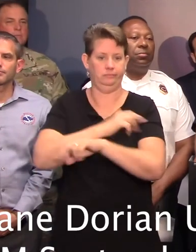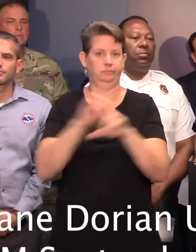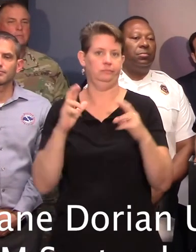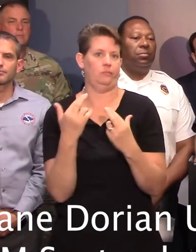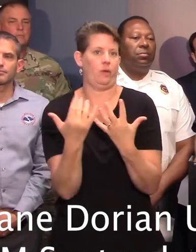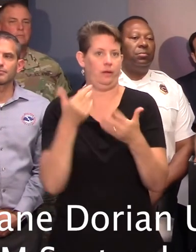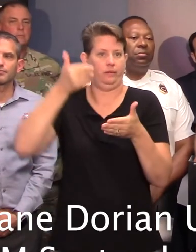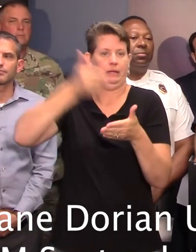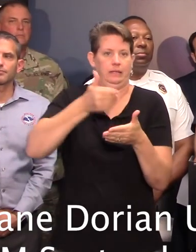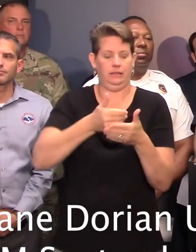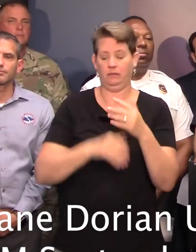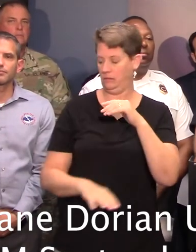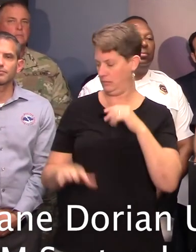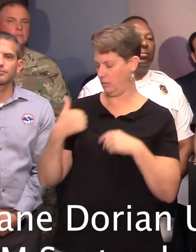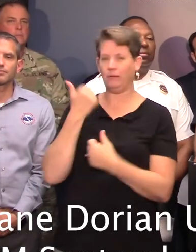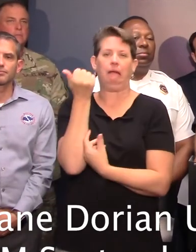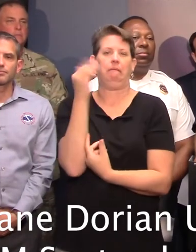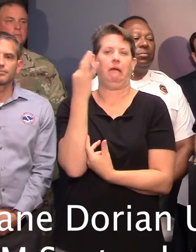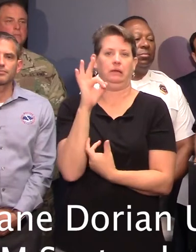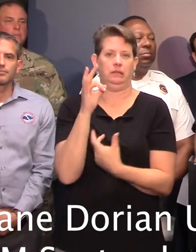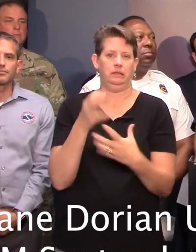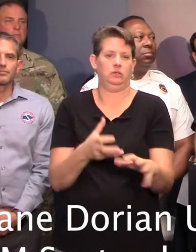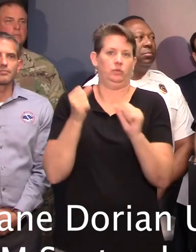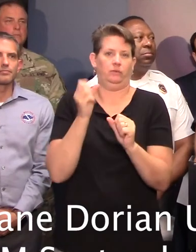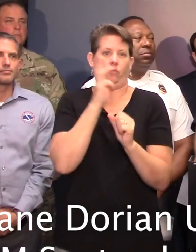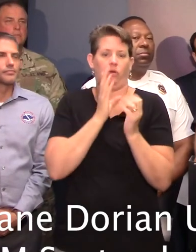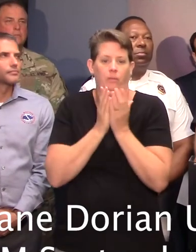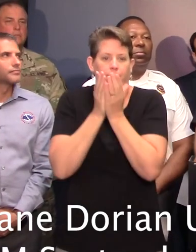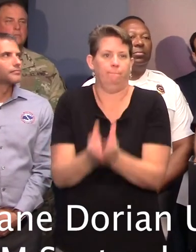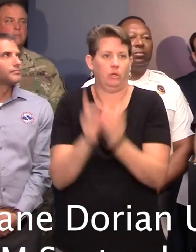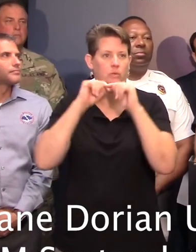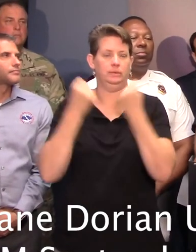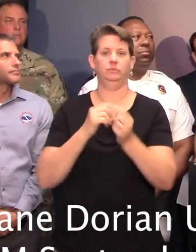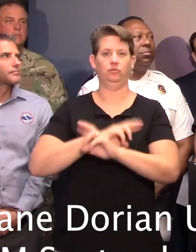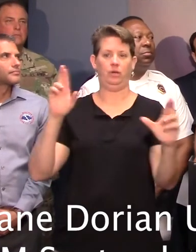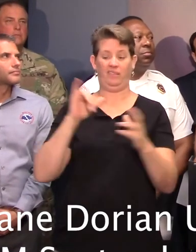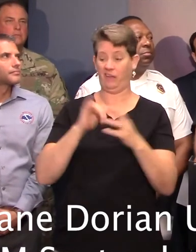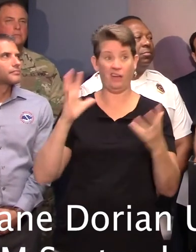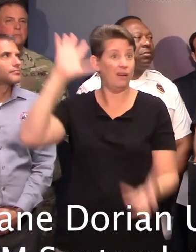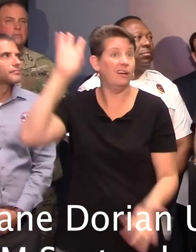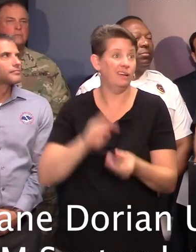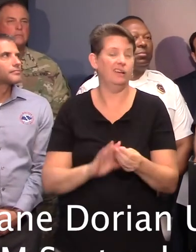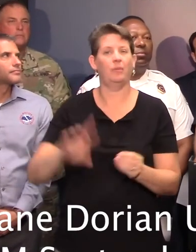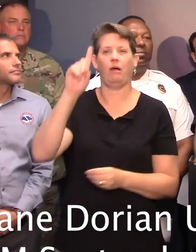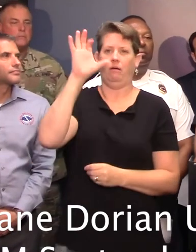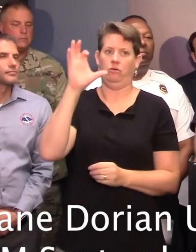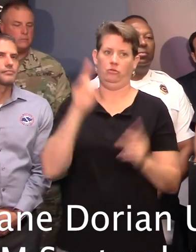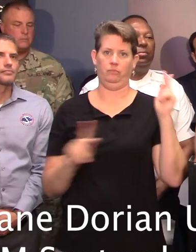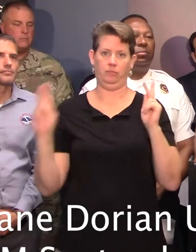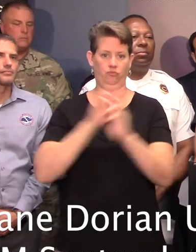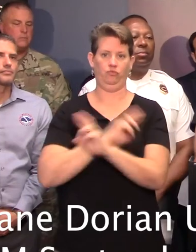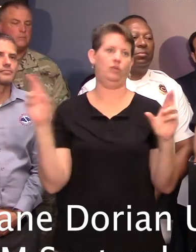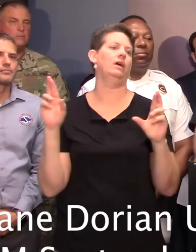well as up to 19 swift water rescue boat teams that are going to be available. That totals about 100 rescuers in total,